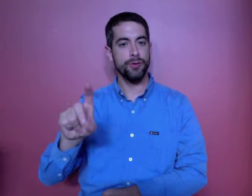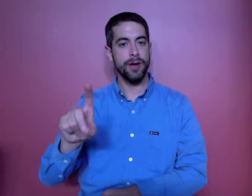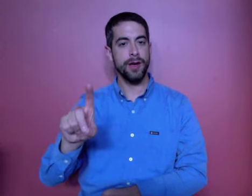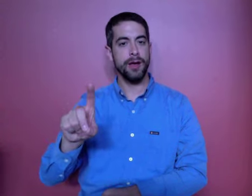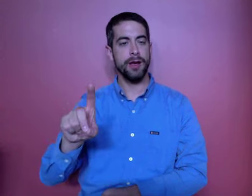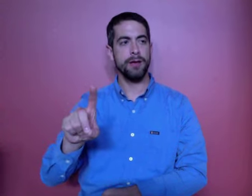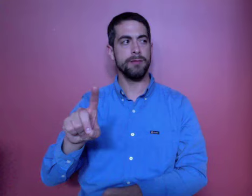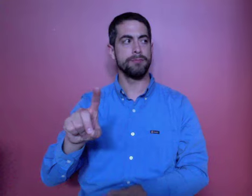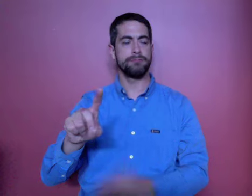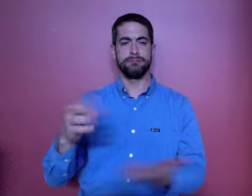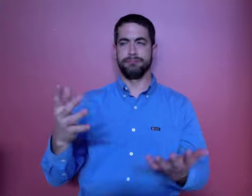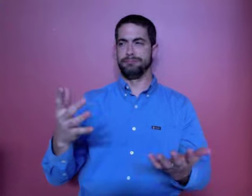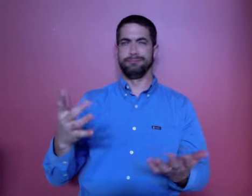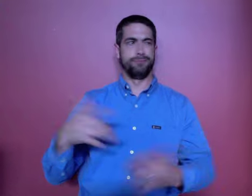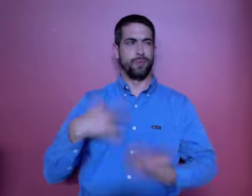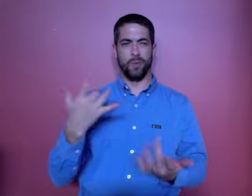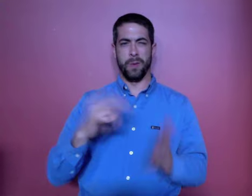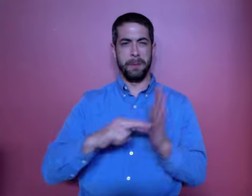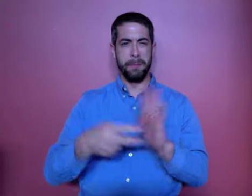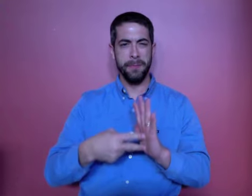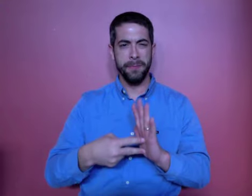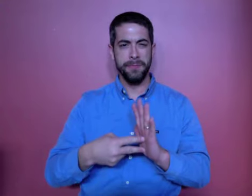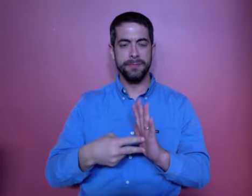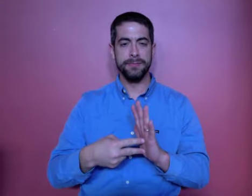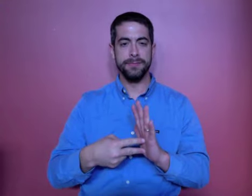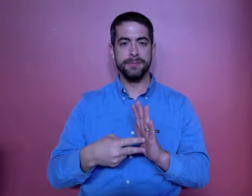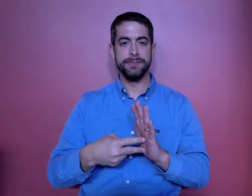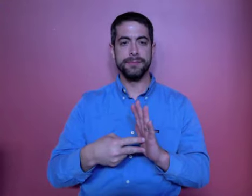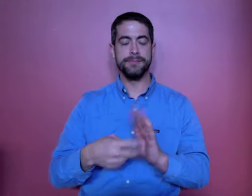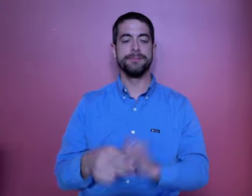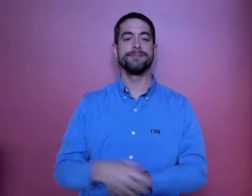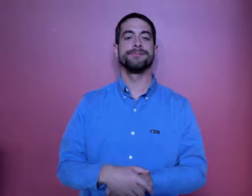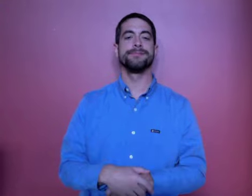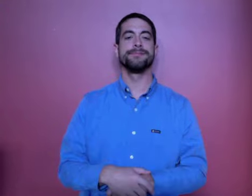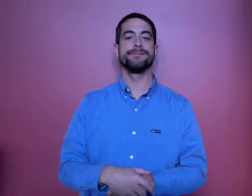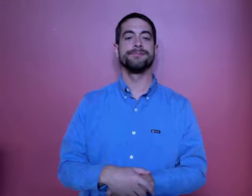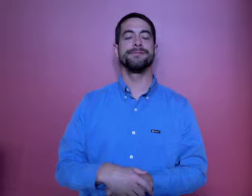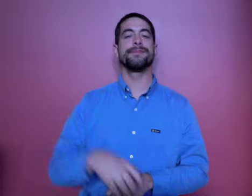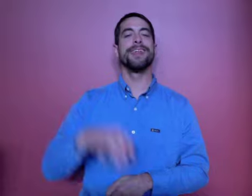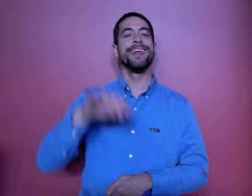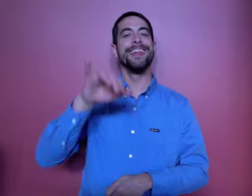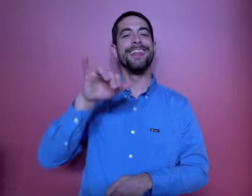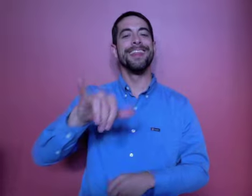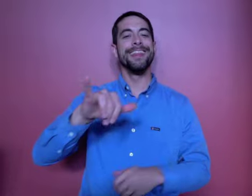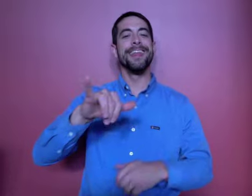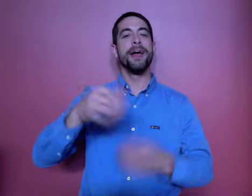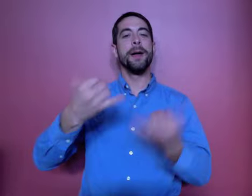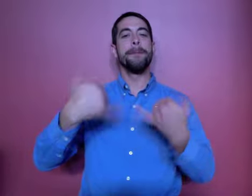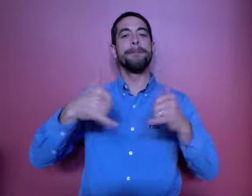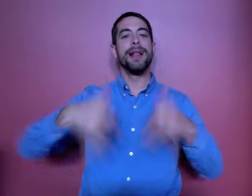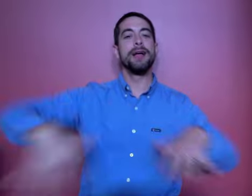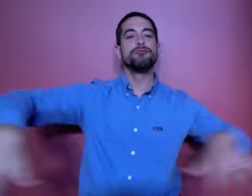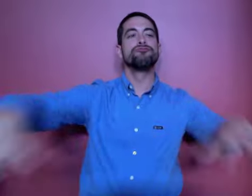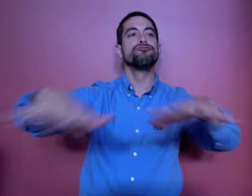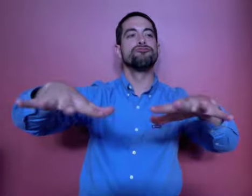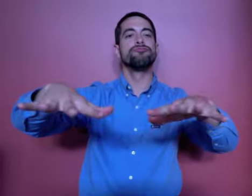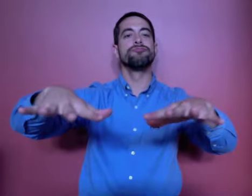what is that about well that is a playground that is